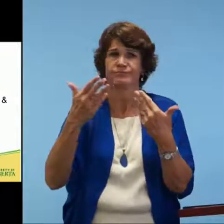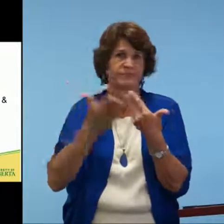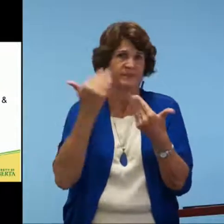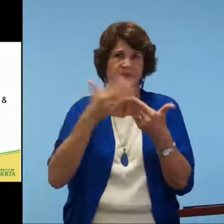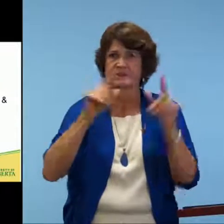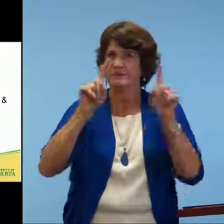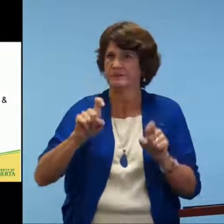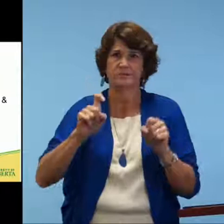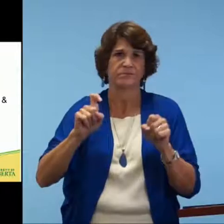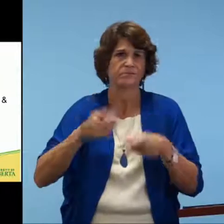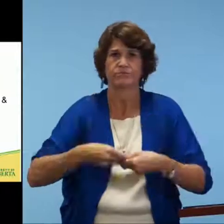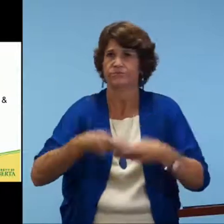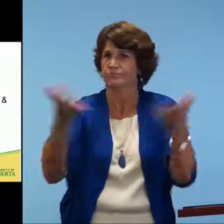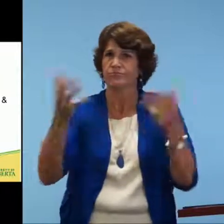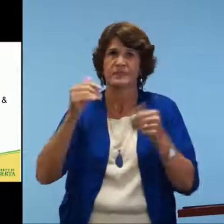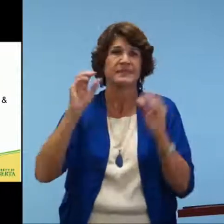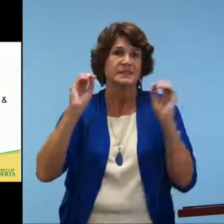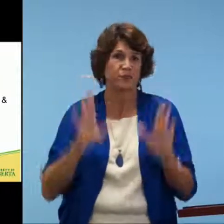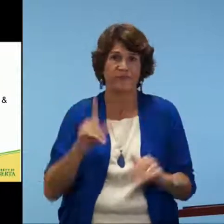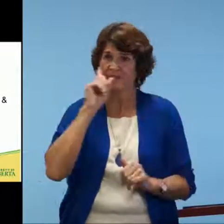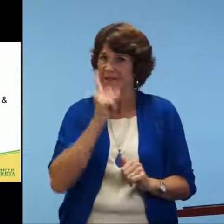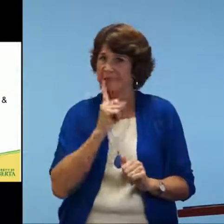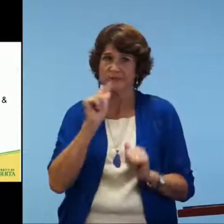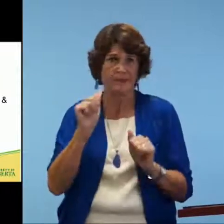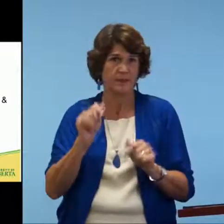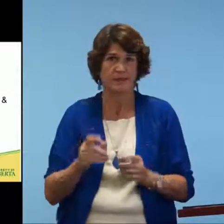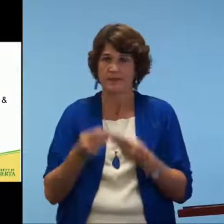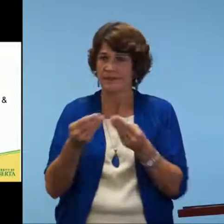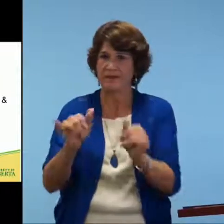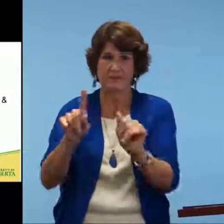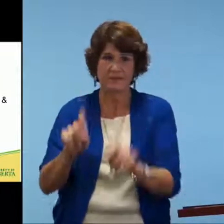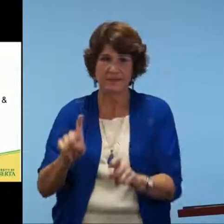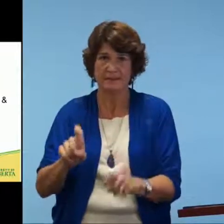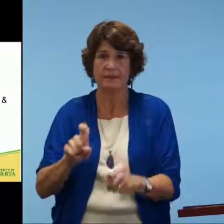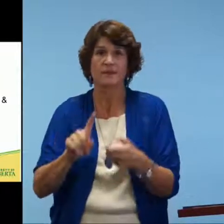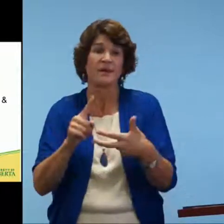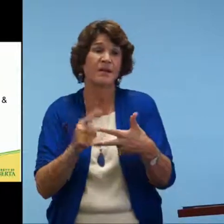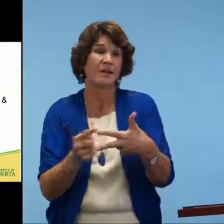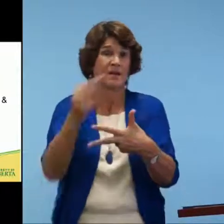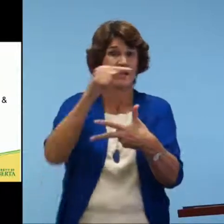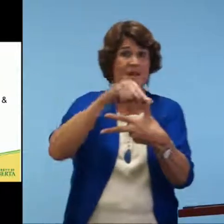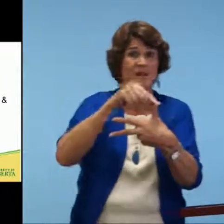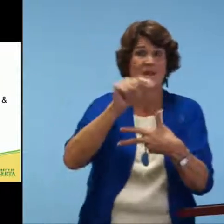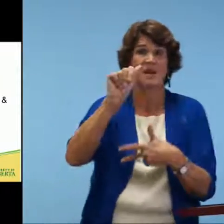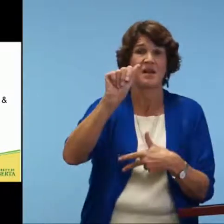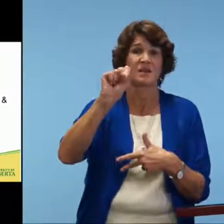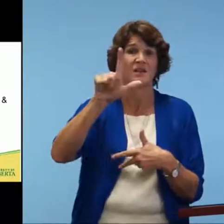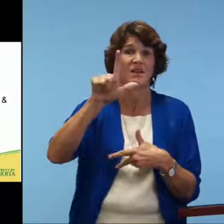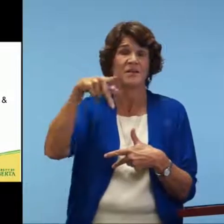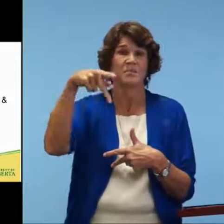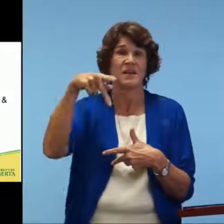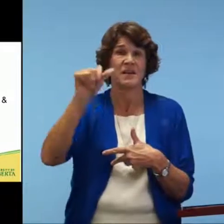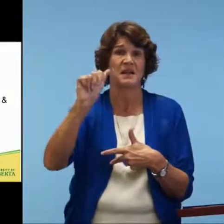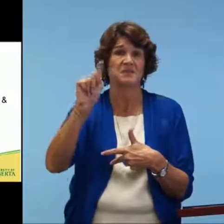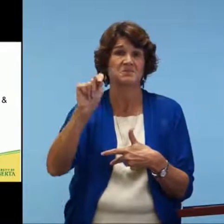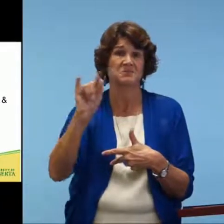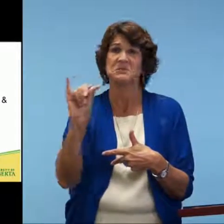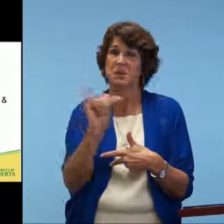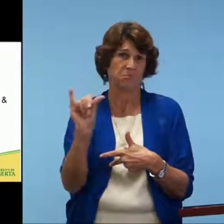For the second test, I'm going to say it was a really easy, a teacher of the deaf could administer that test. For the ASL phonological